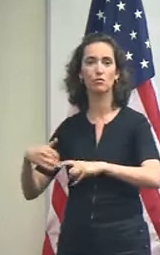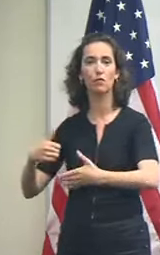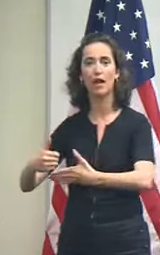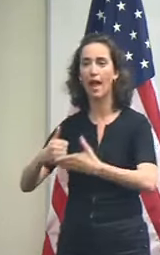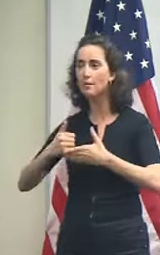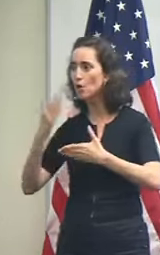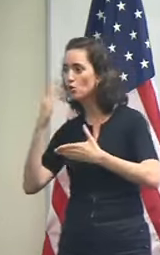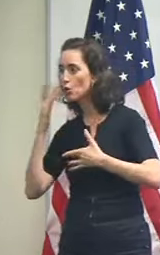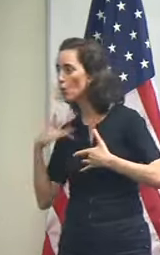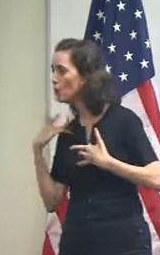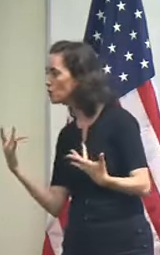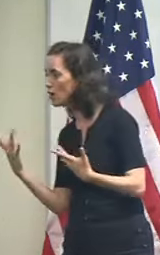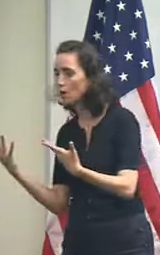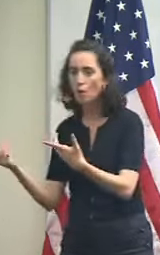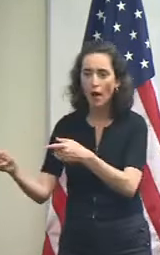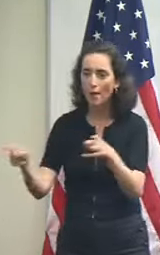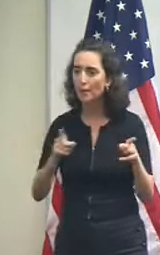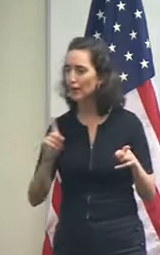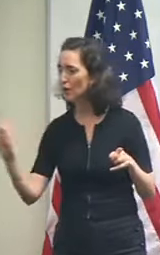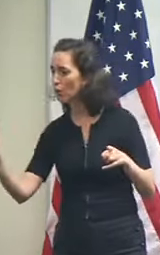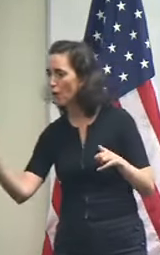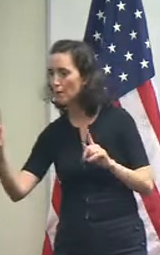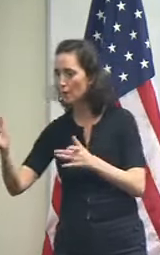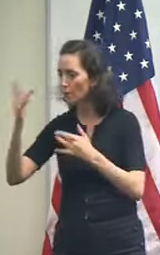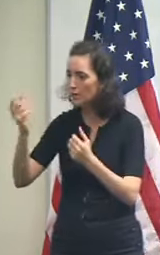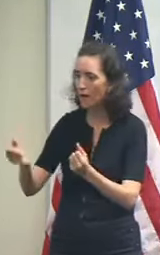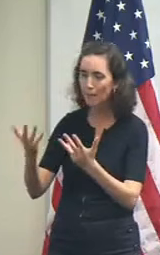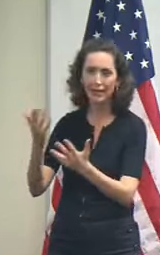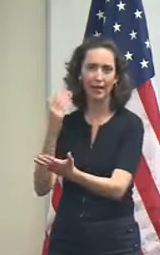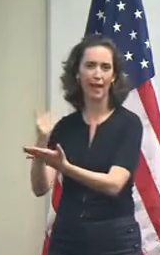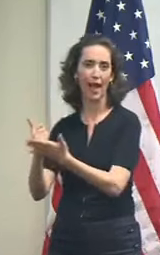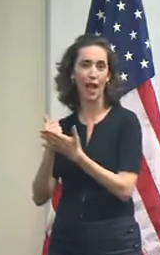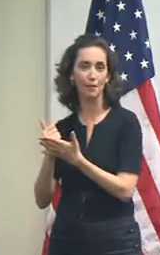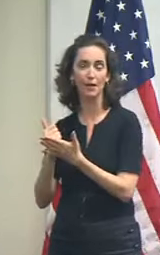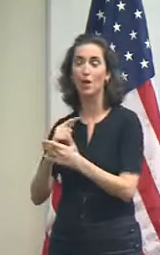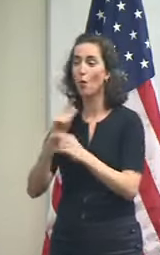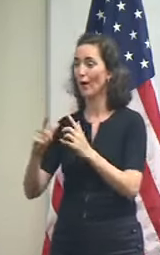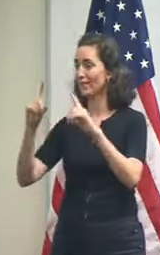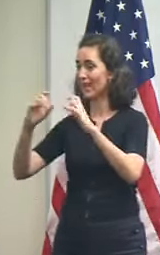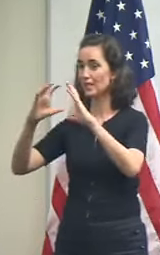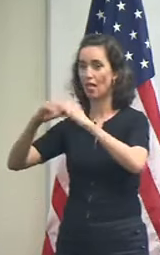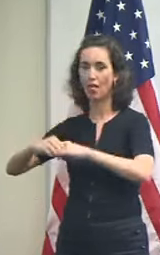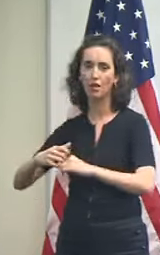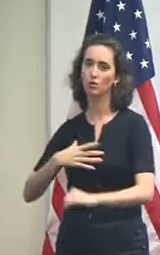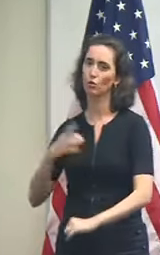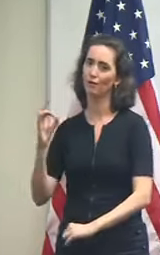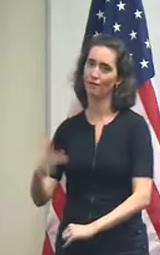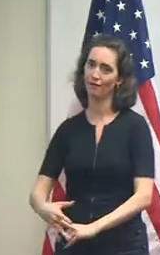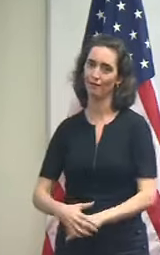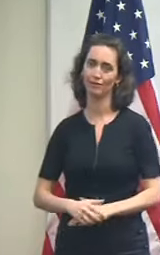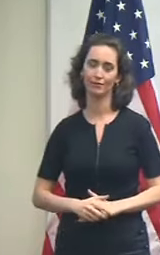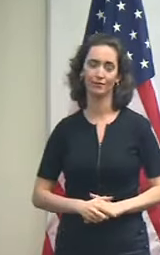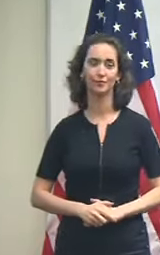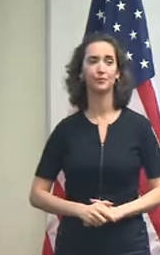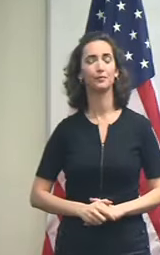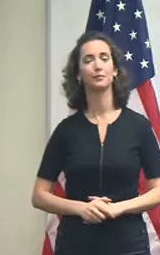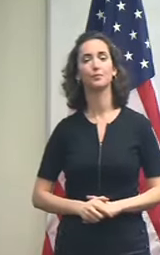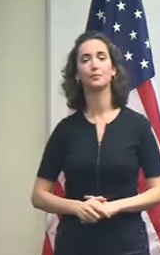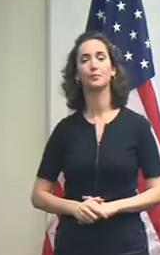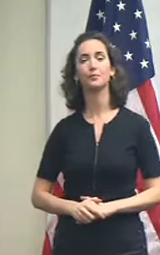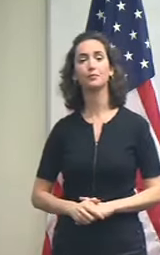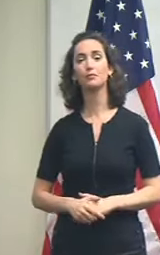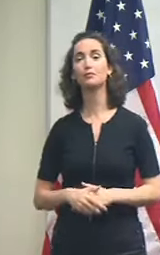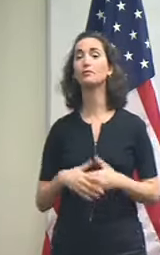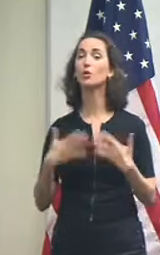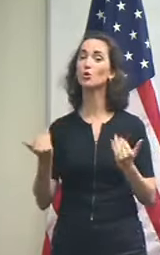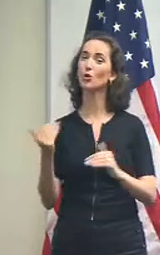best visibility into what the virus is doing in the state of Louisiana. So it's